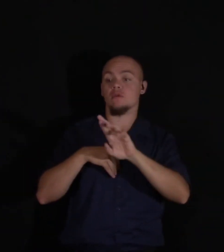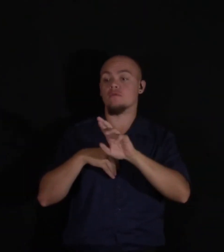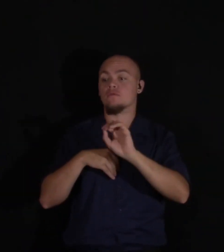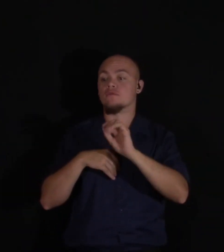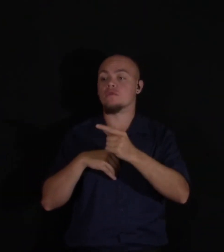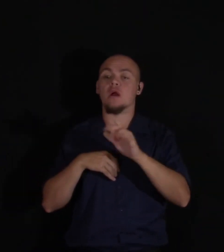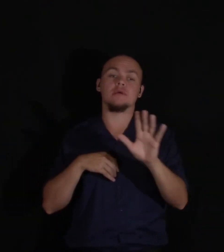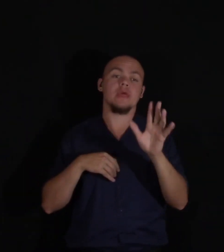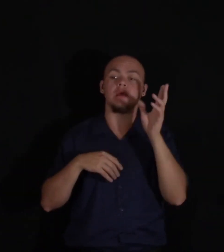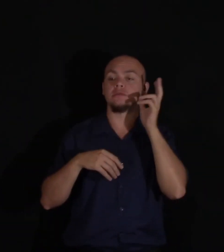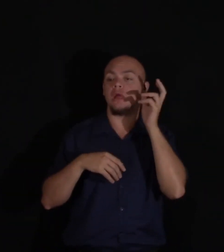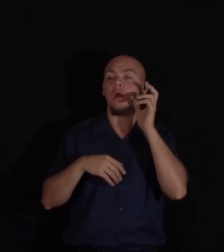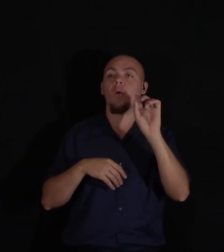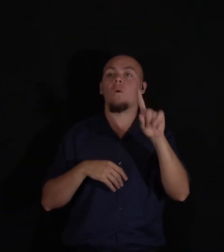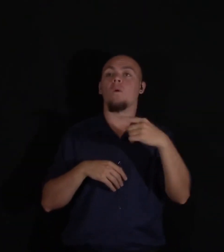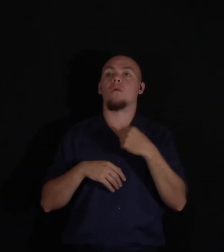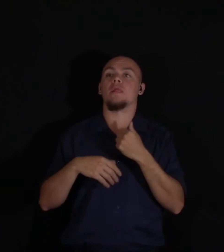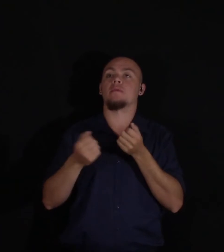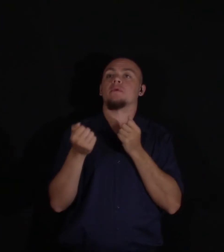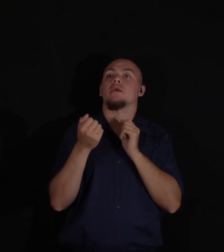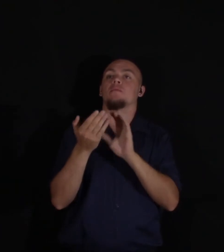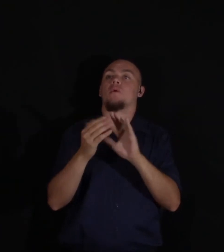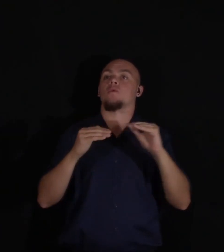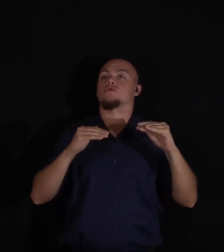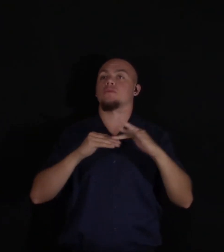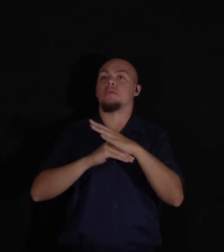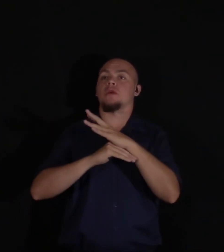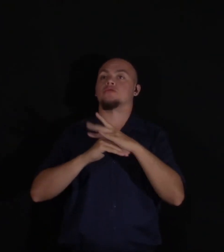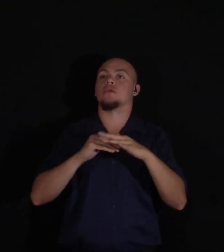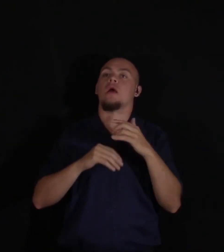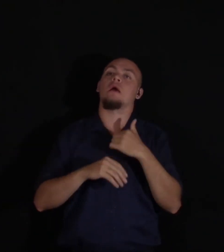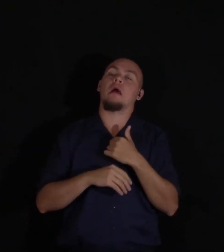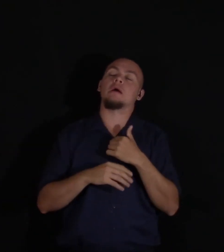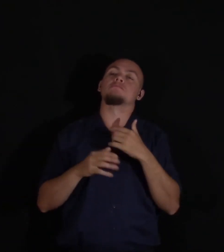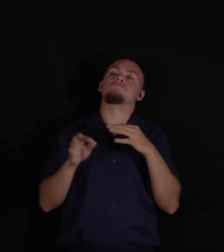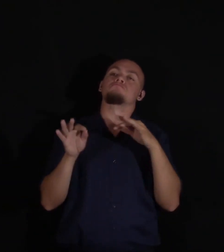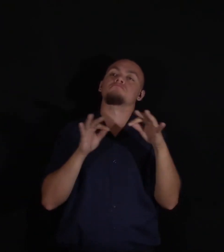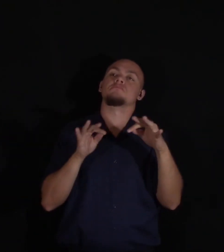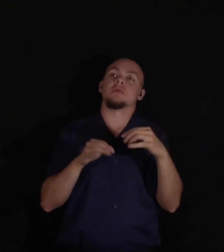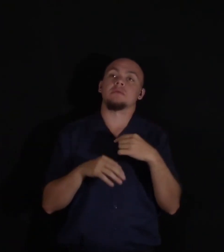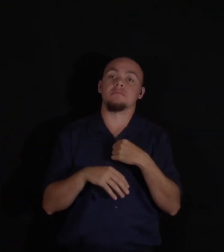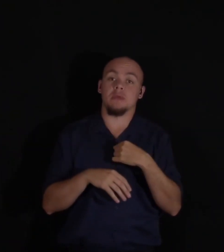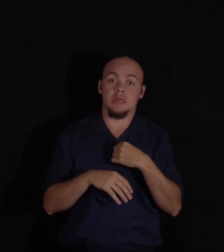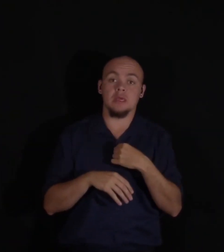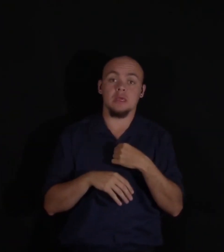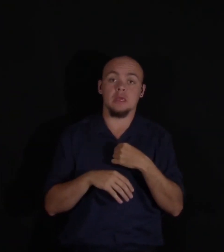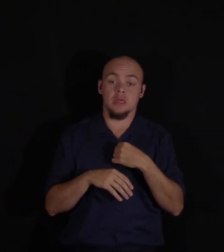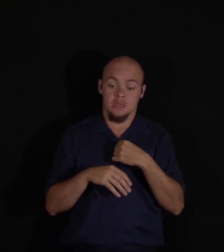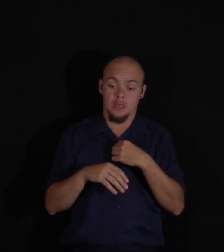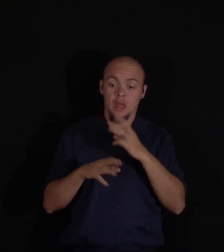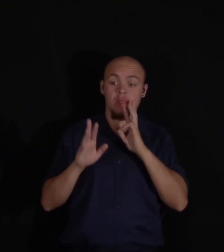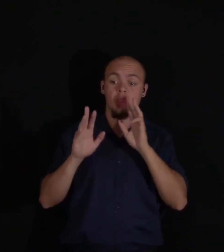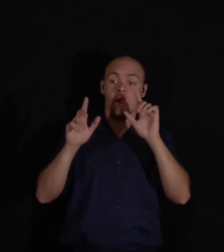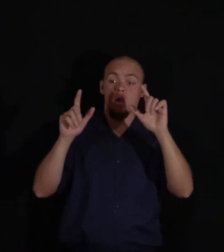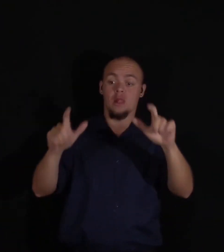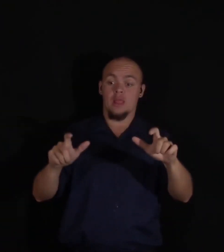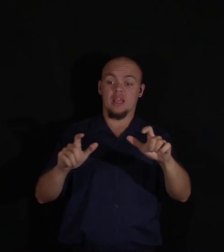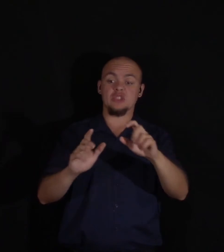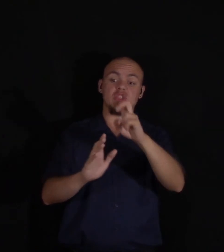was heard only when I approached the shore, often, I say, I was tempted to plunge into the silent lake, that the waters